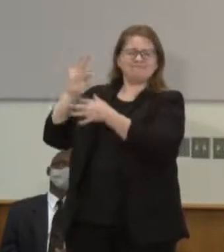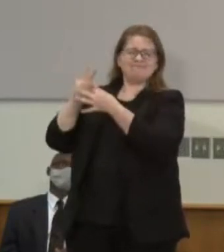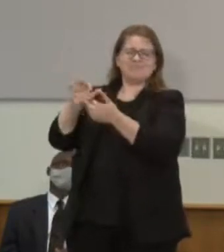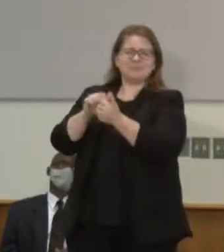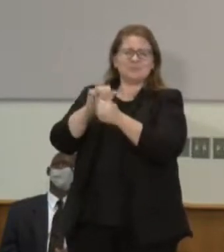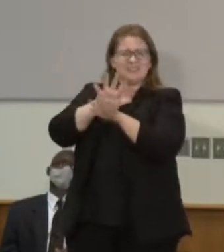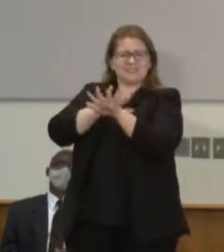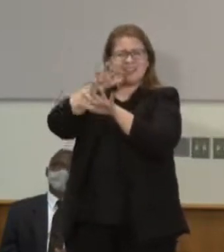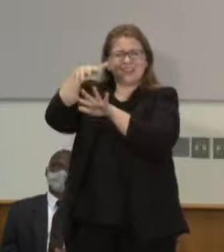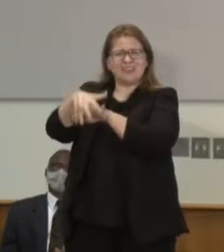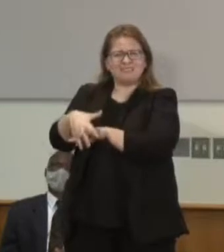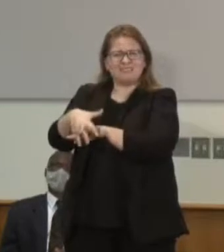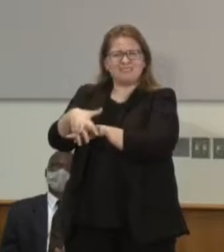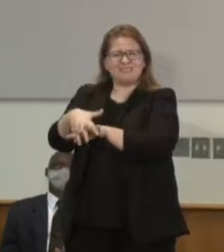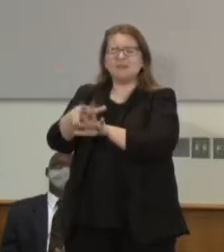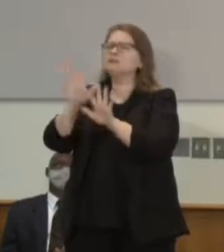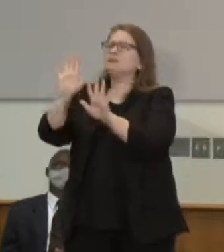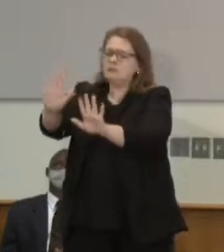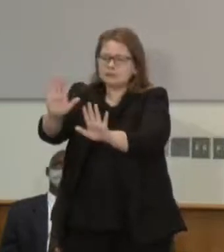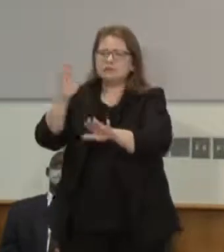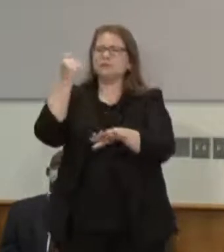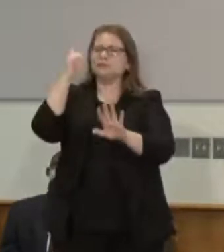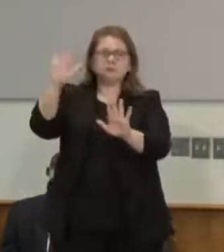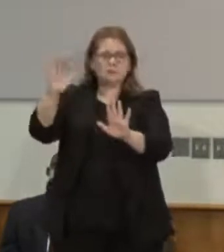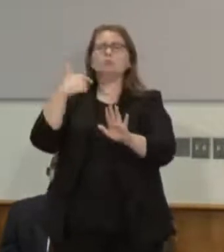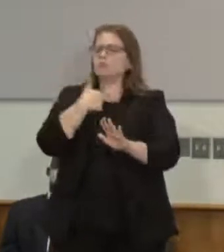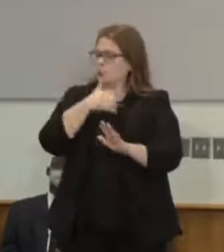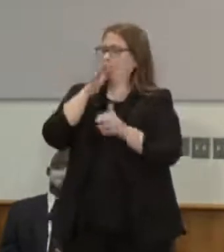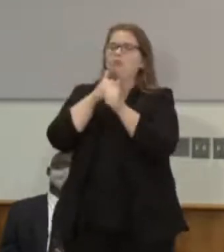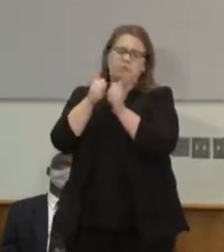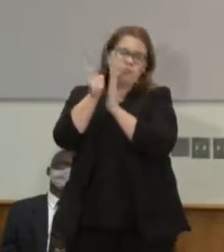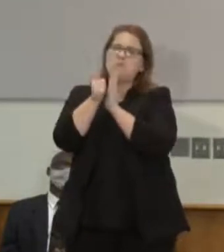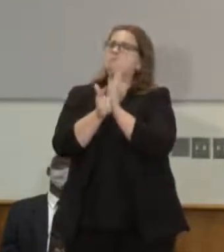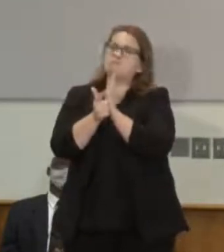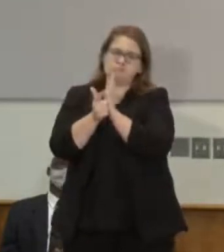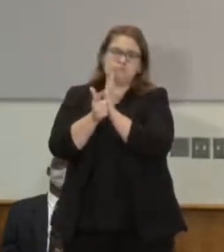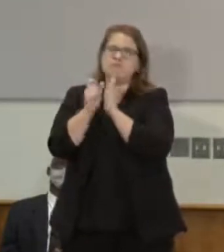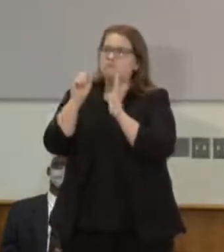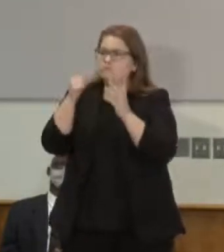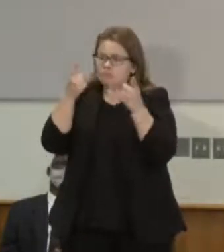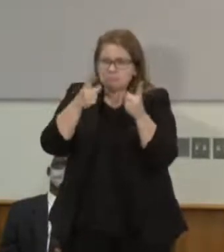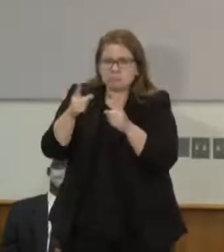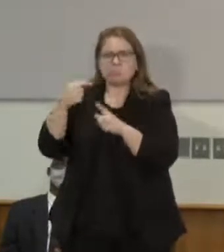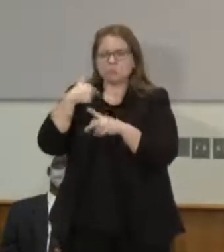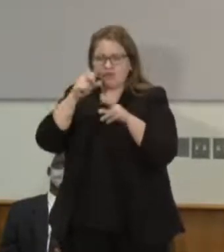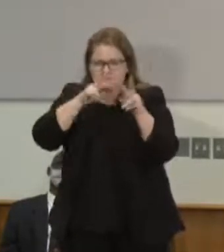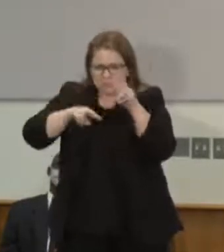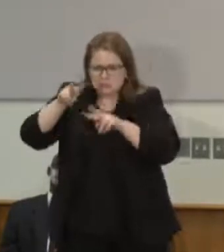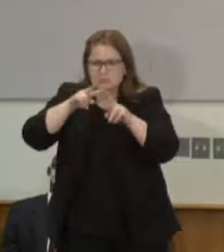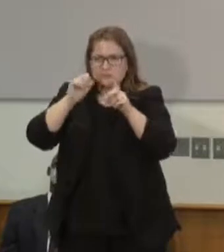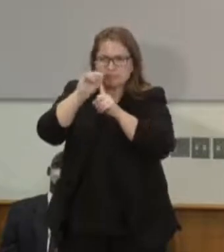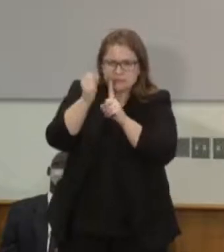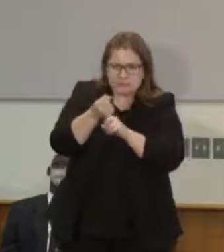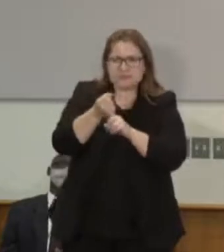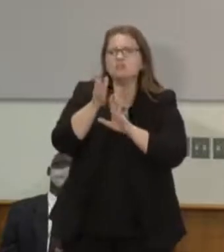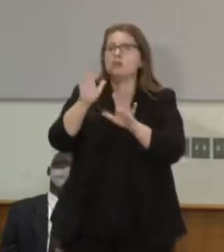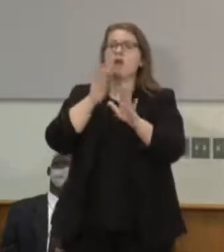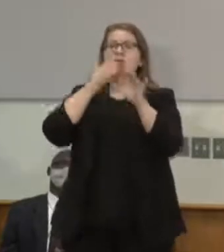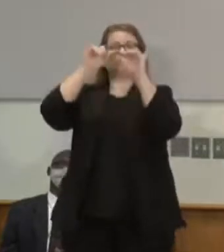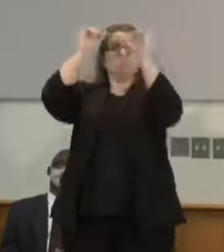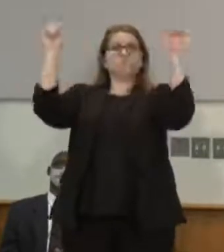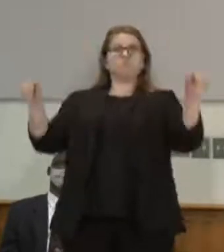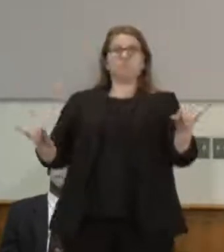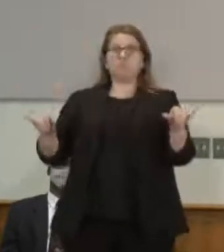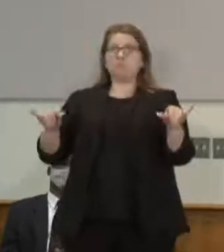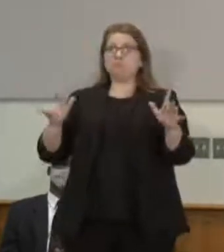to what our laws are about doing this we are going to and I'm going to tell people we have to create a system where people feel like we can